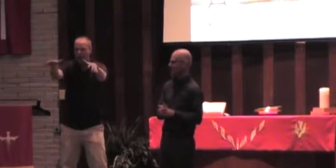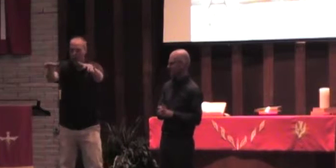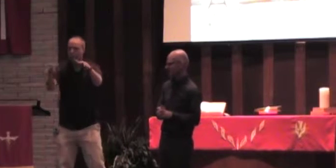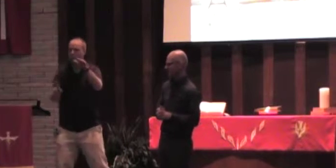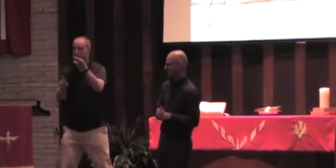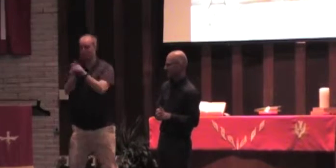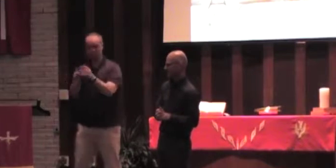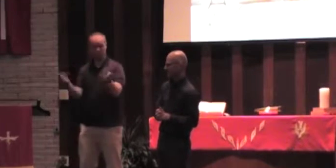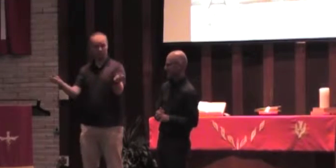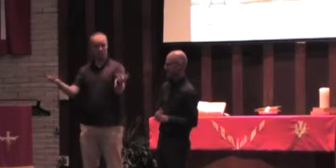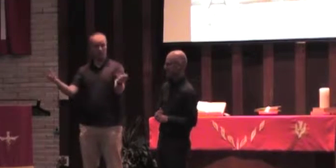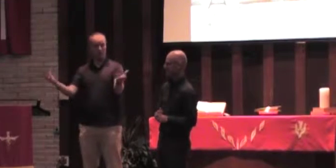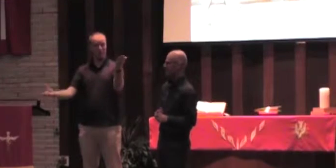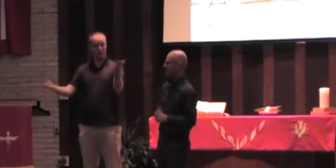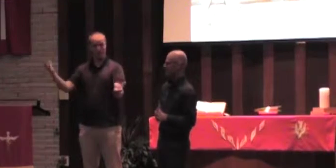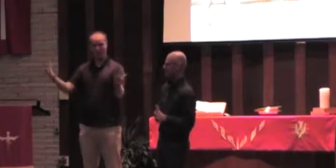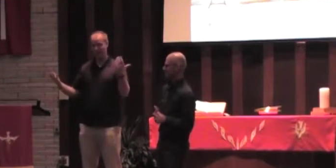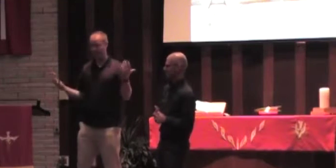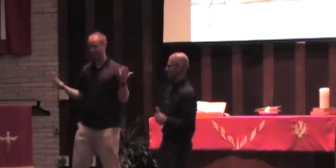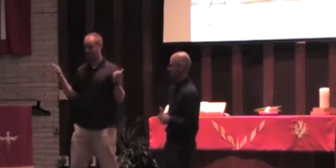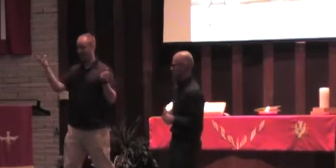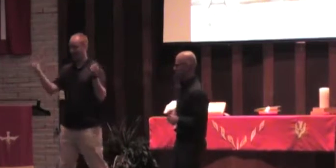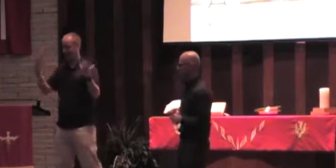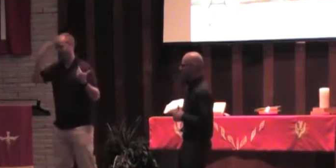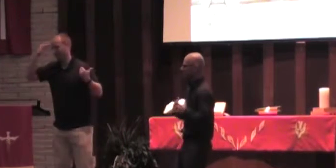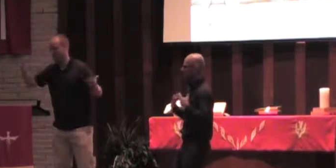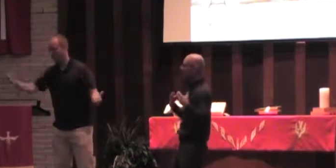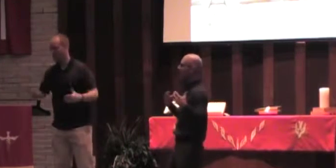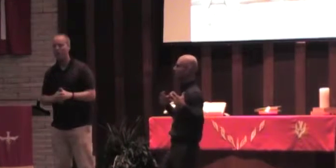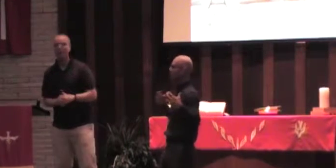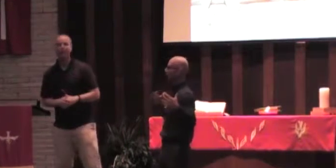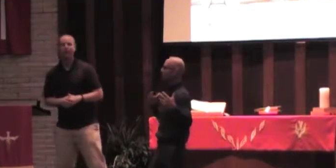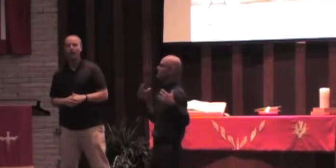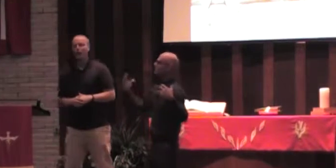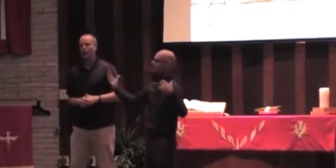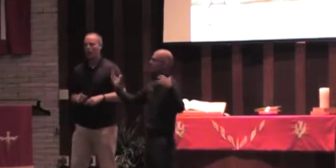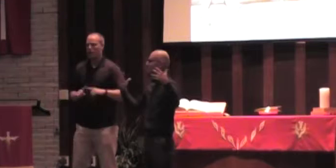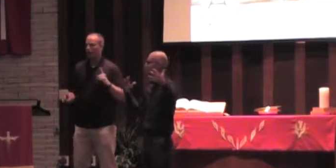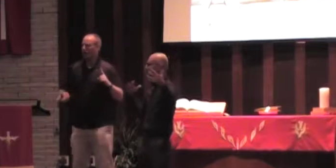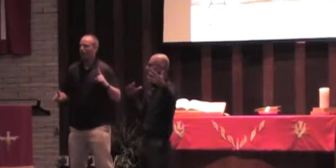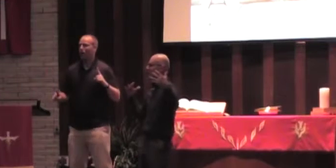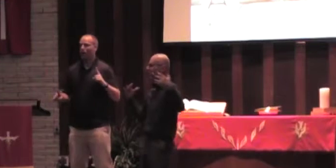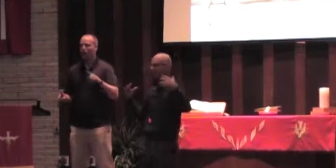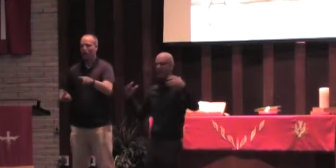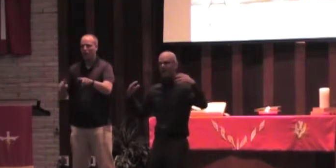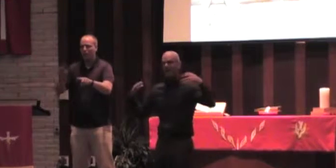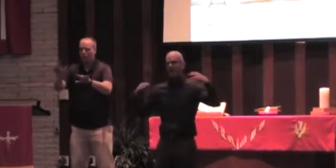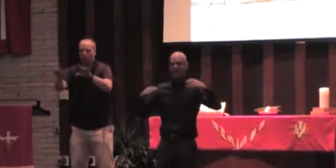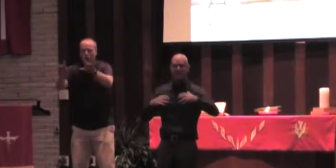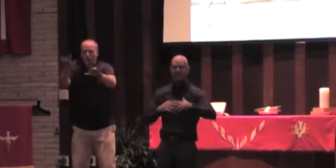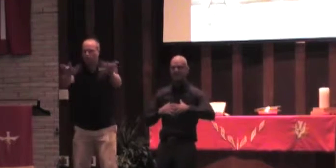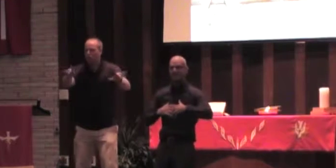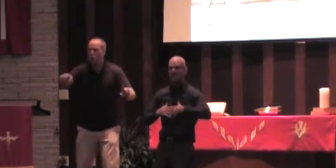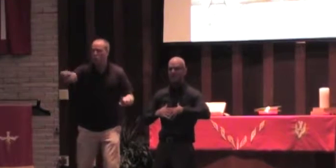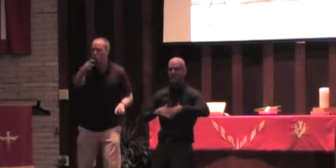even sign, perhaps. I've never thought about that before. These guys are starting to dream visions, and